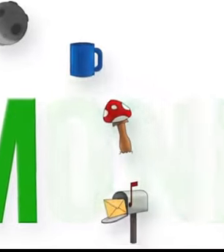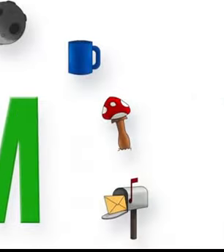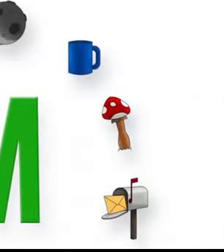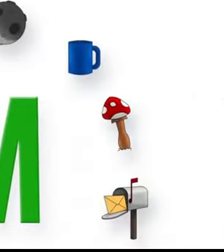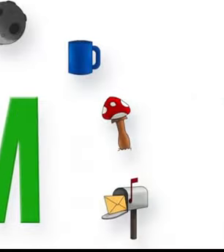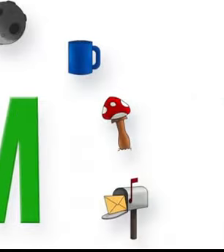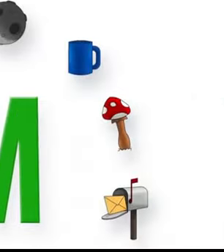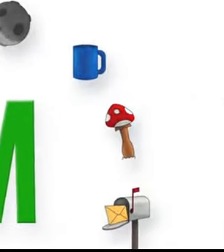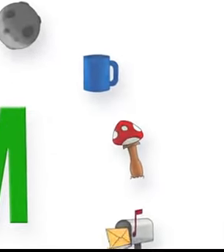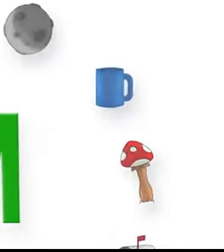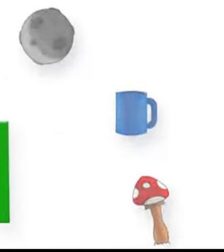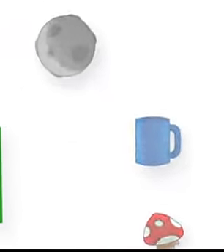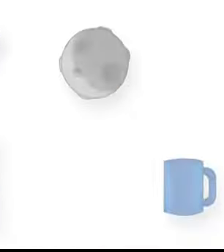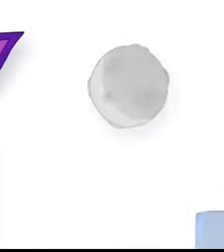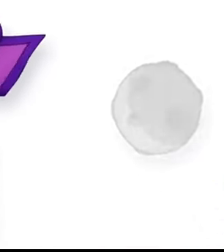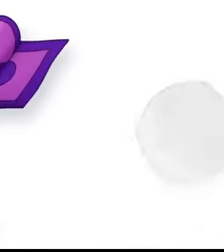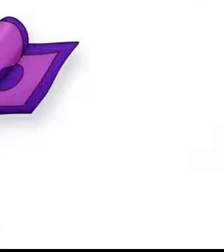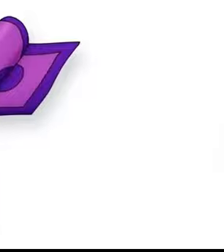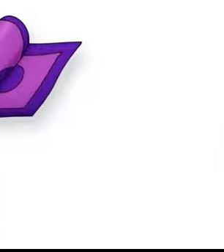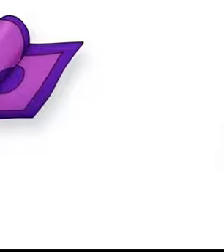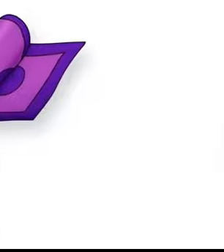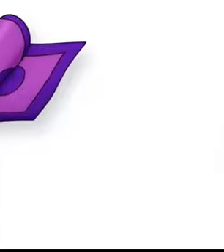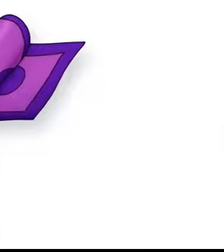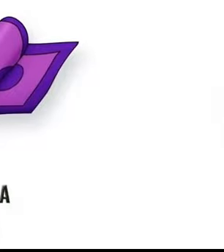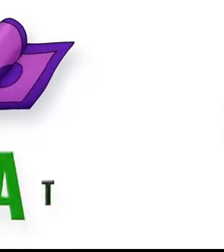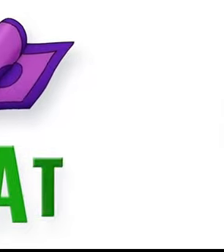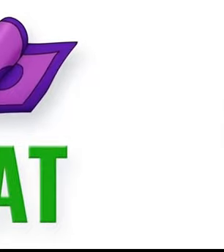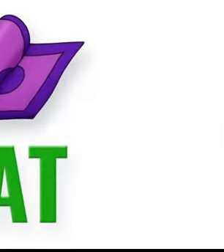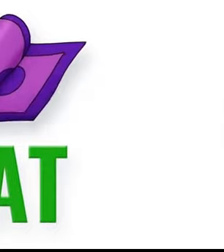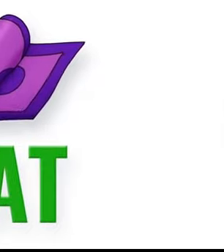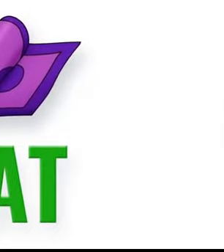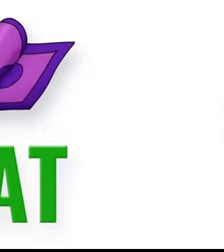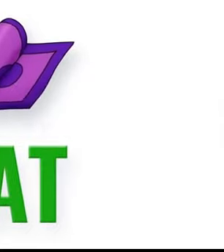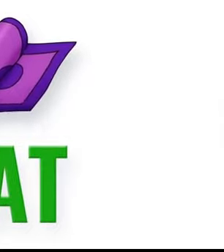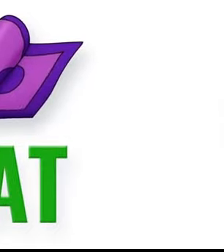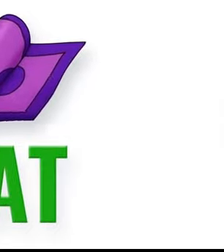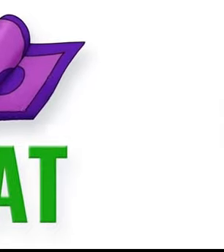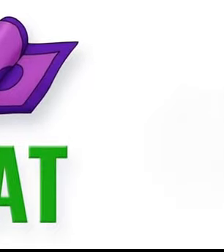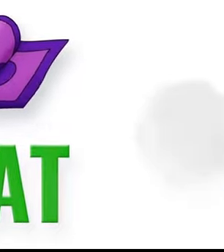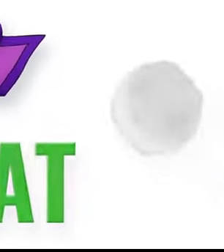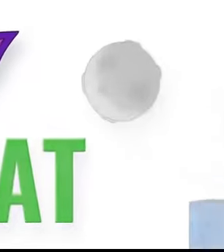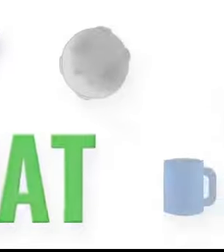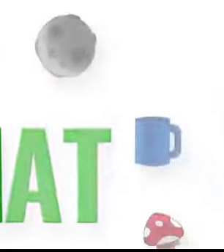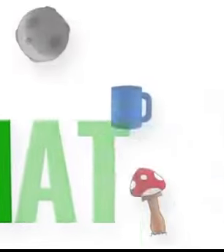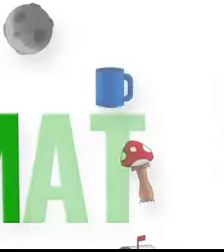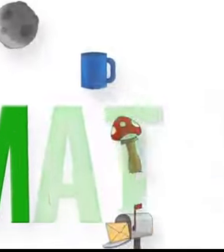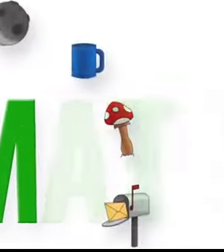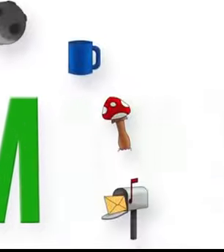M-m-m-m-m-m-m-m-m-m-m-m-m-m-m